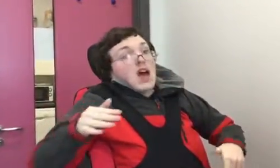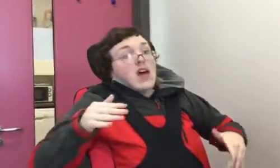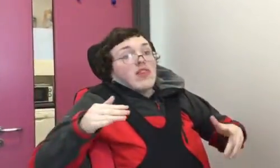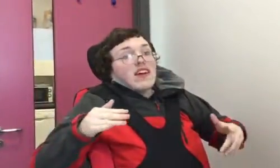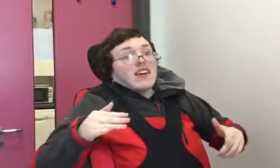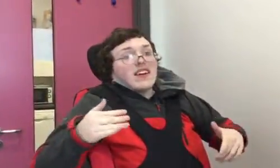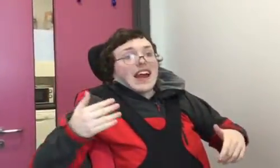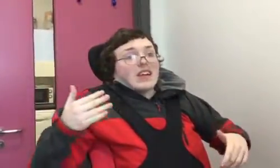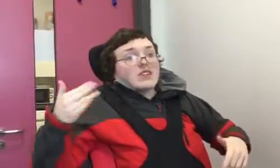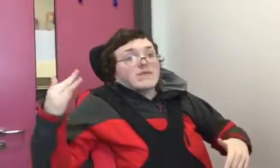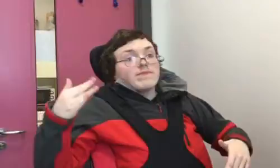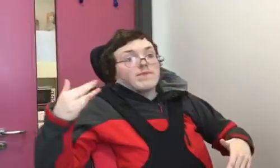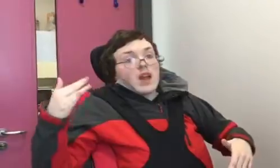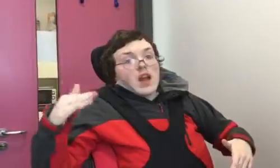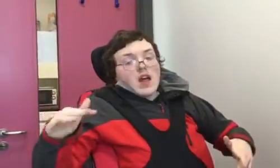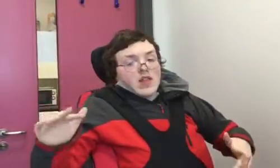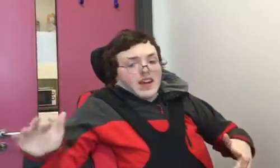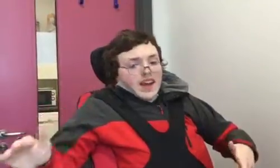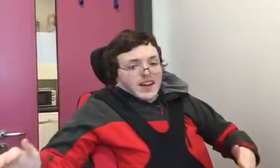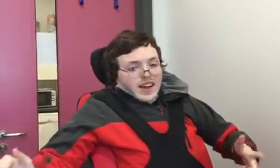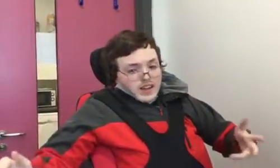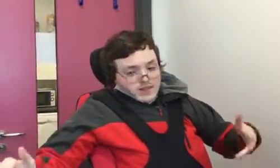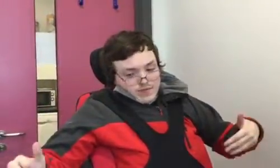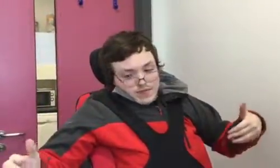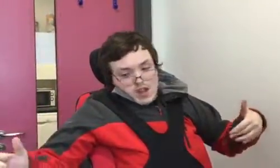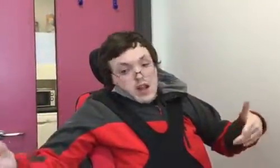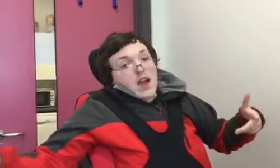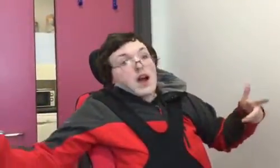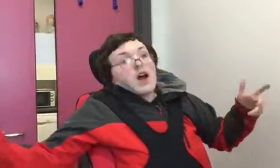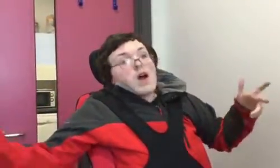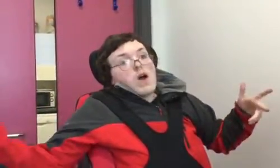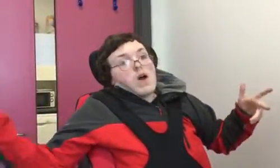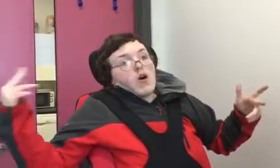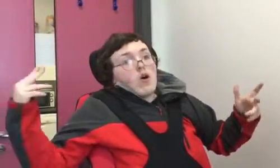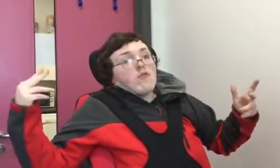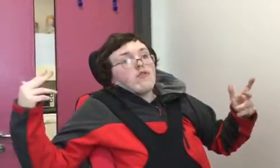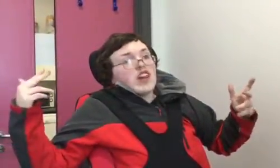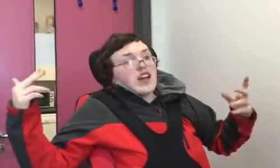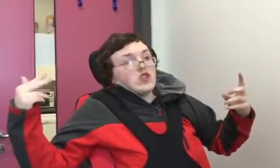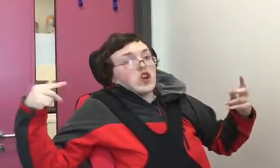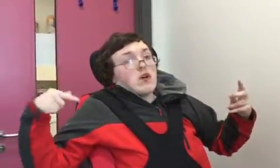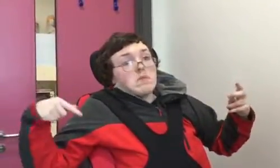They can get, they can get hopefully a job,